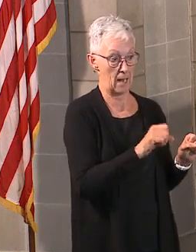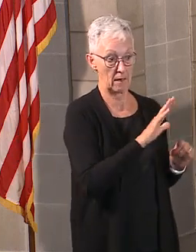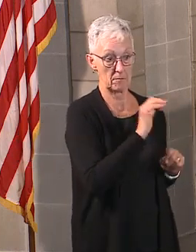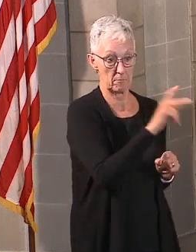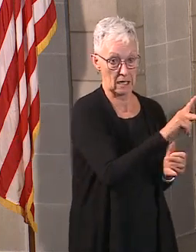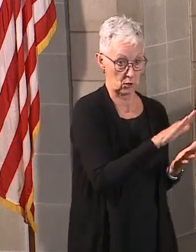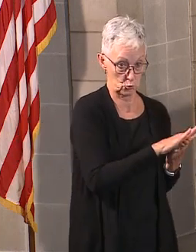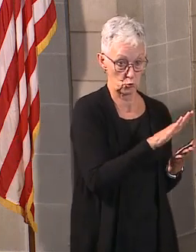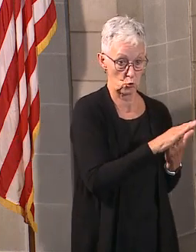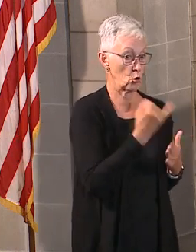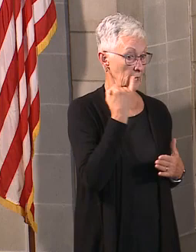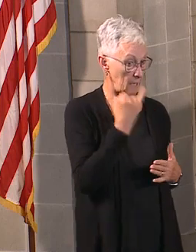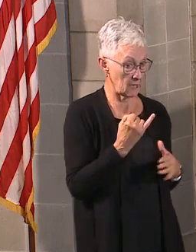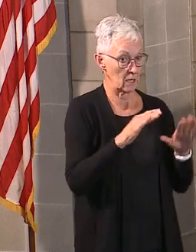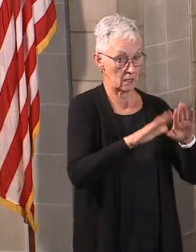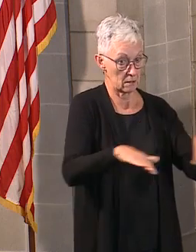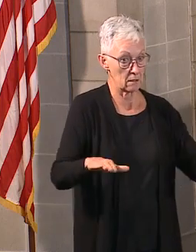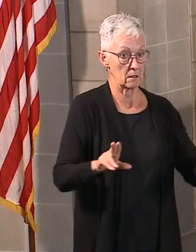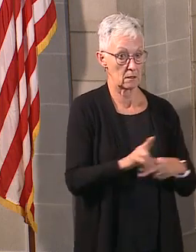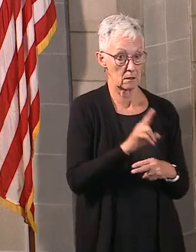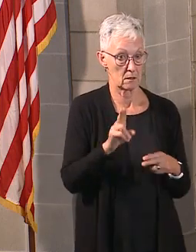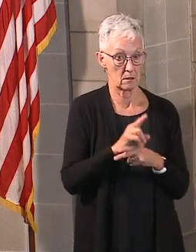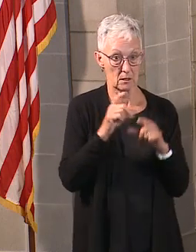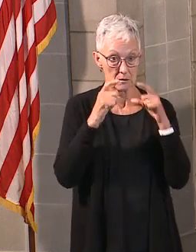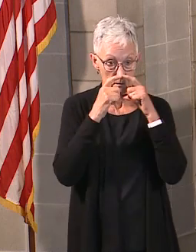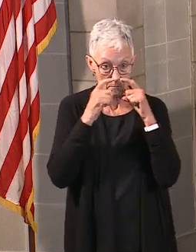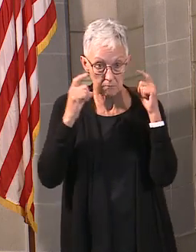and ensure that we can actually do that work quicker.